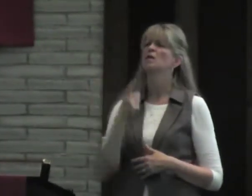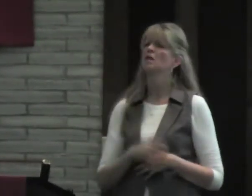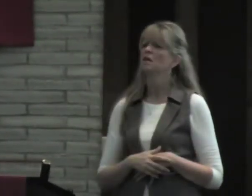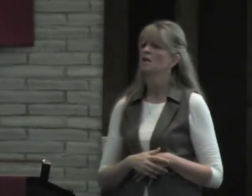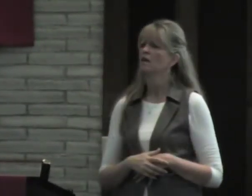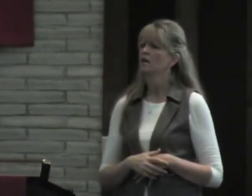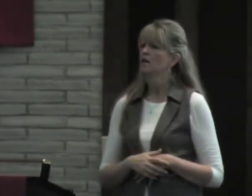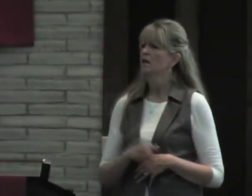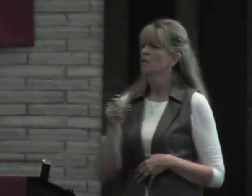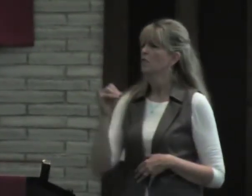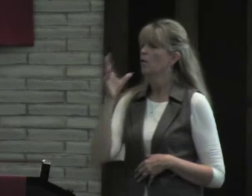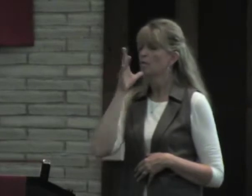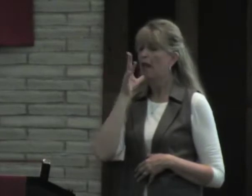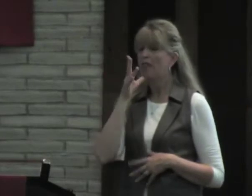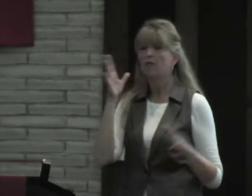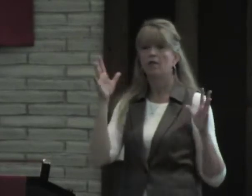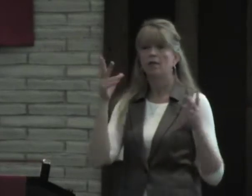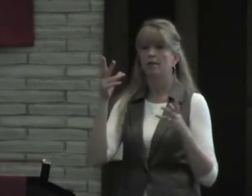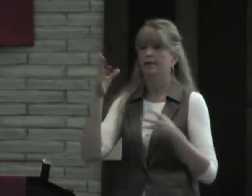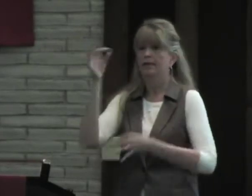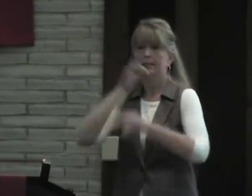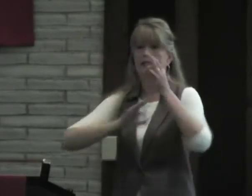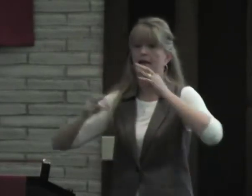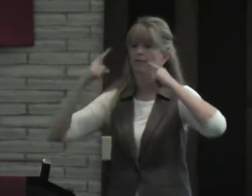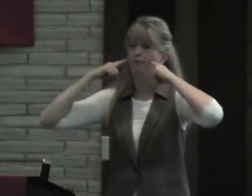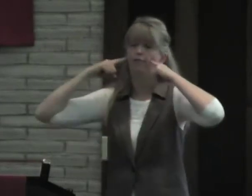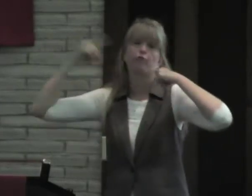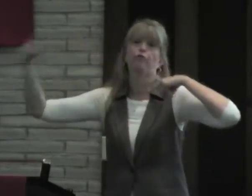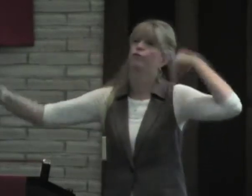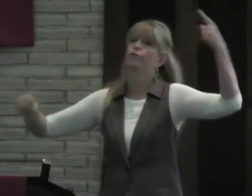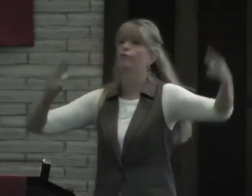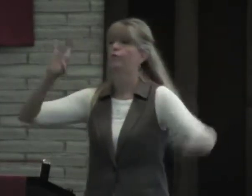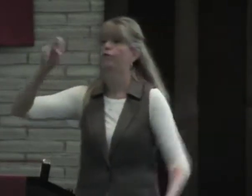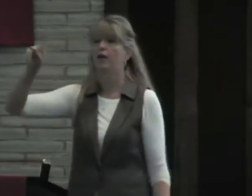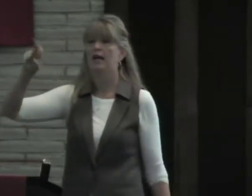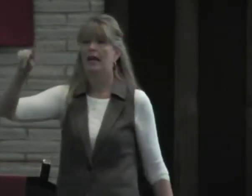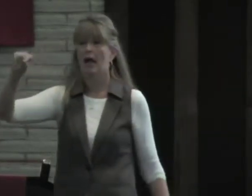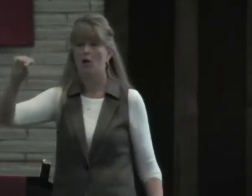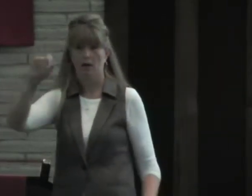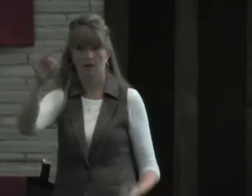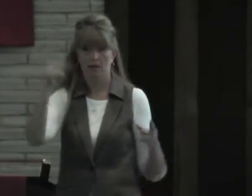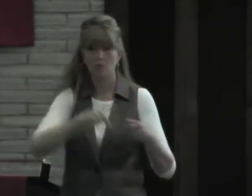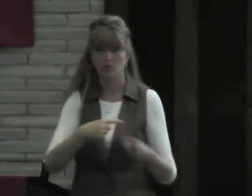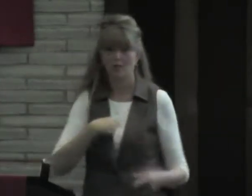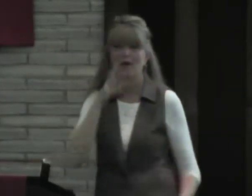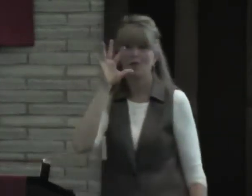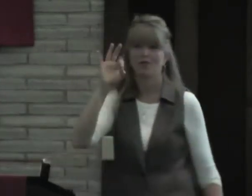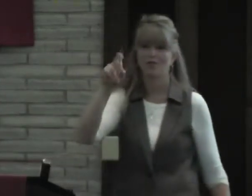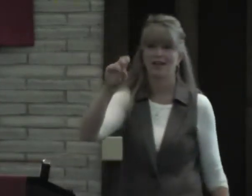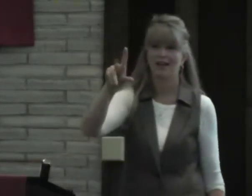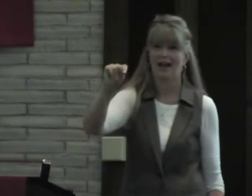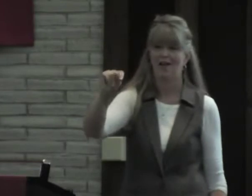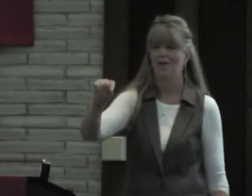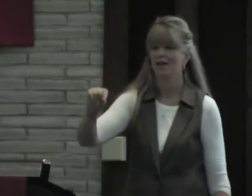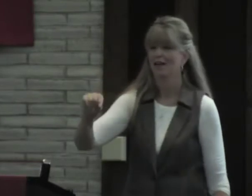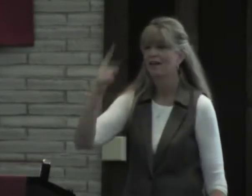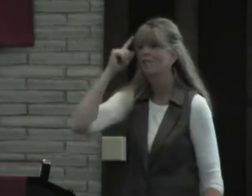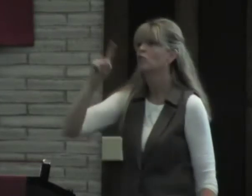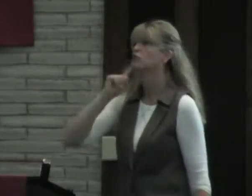I'm starting to doubt God. So, the mom decided, she decided not to freak out. I would freak out. But,